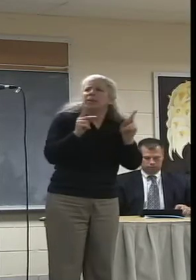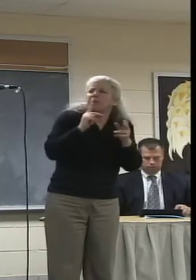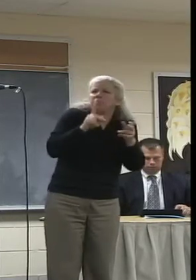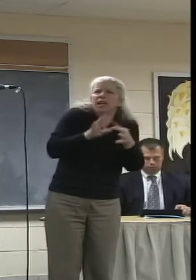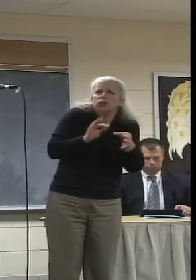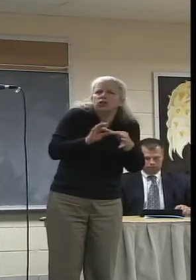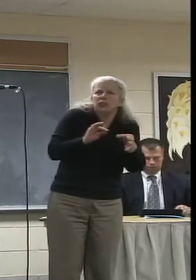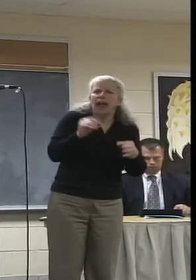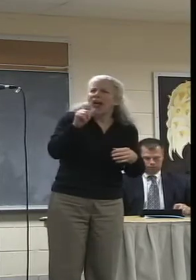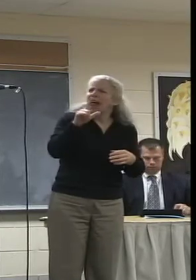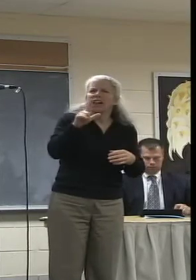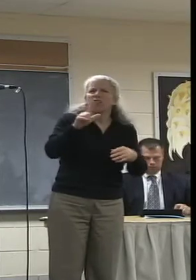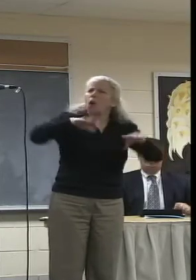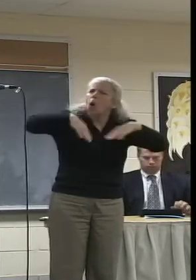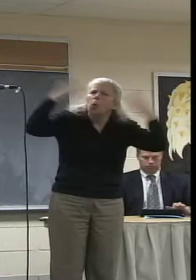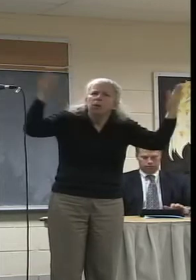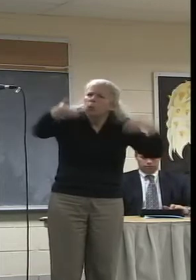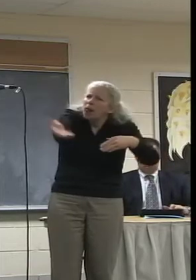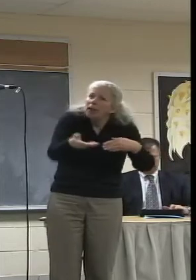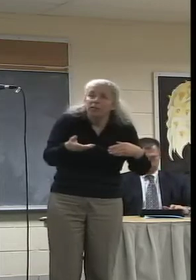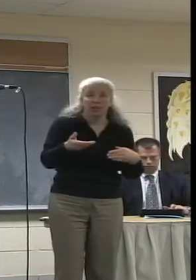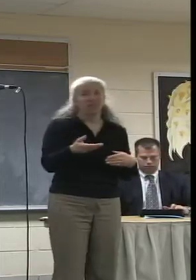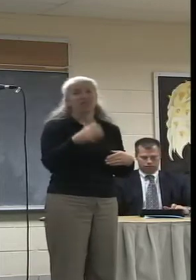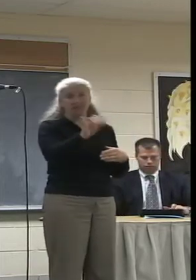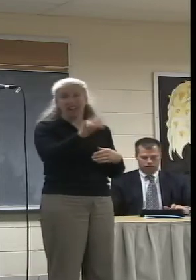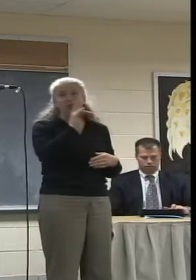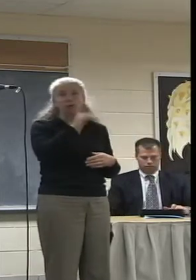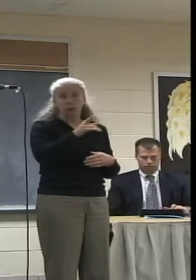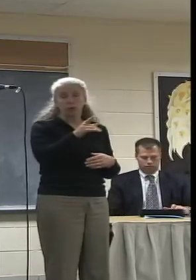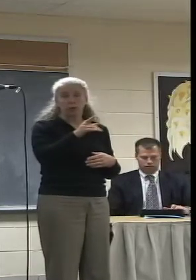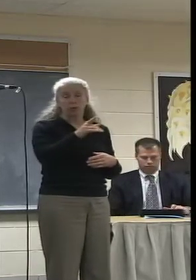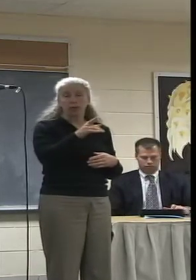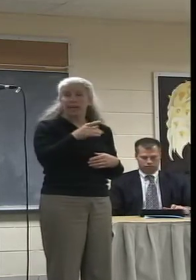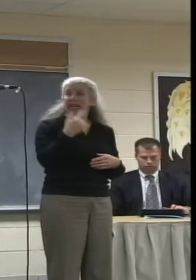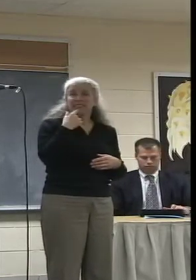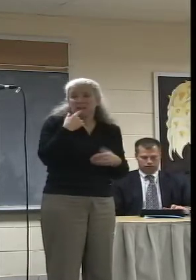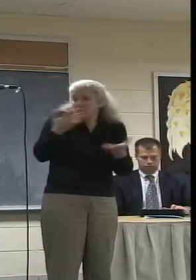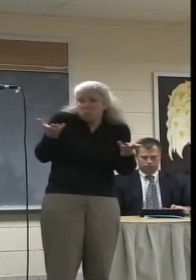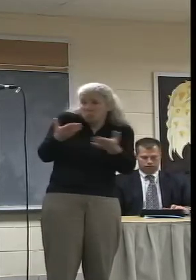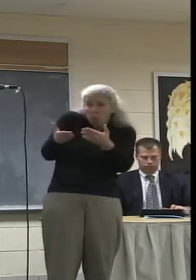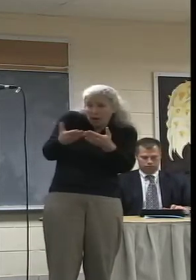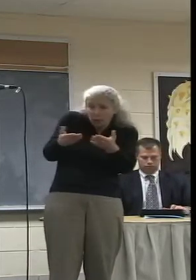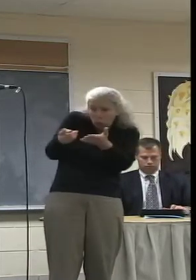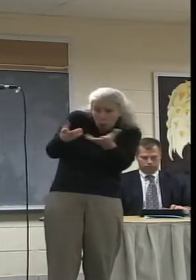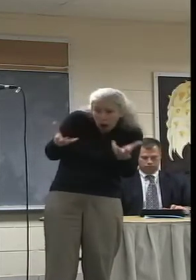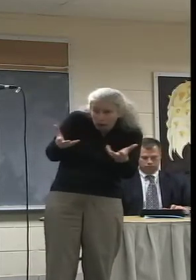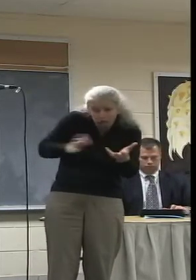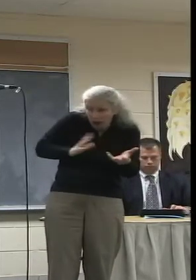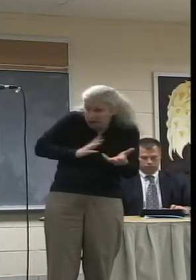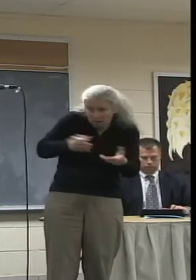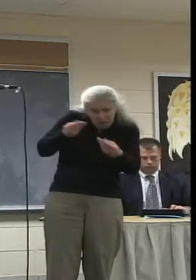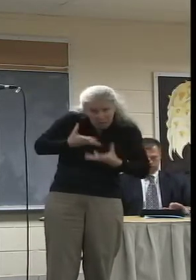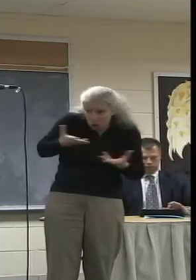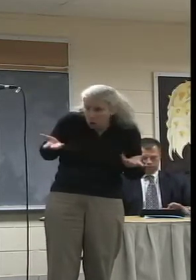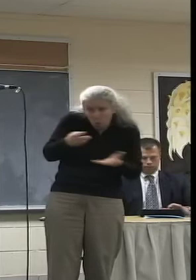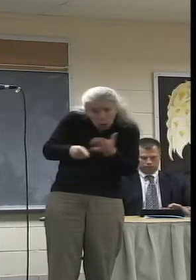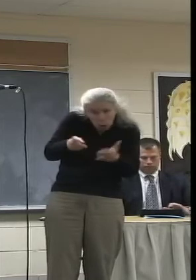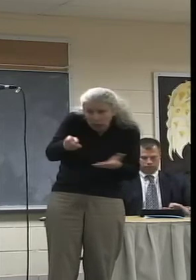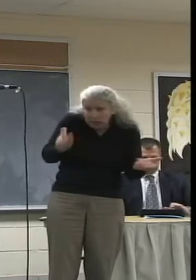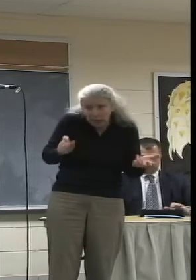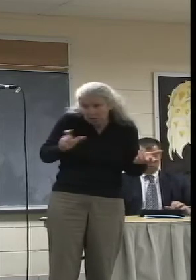he was just so receptive to them. And I can vouch for that. He was, whatever you need, man, whatever you need, man, just let me know, just let me know.